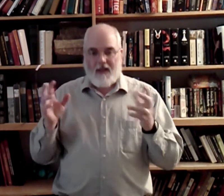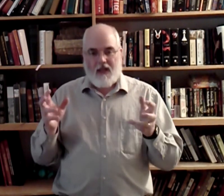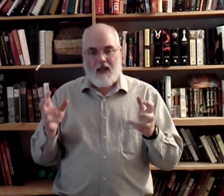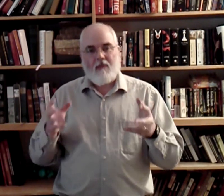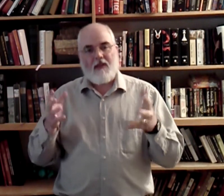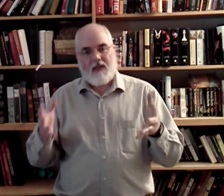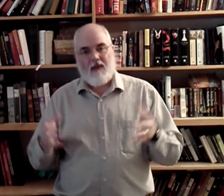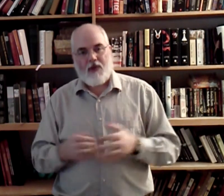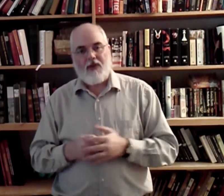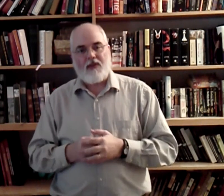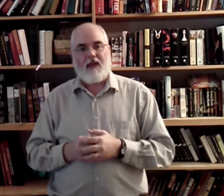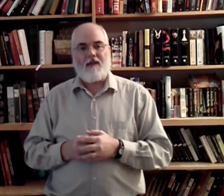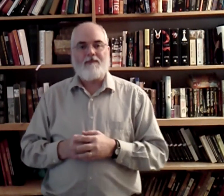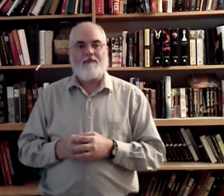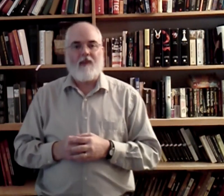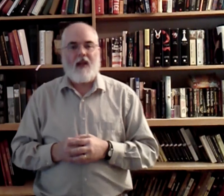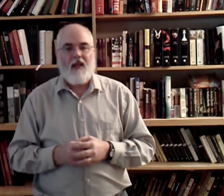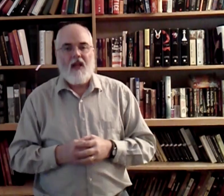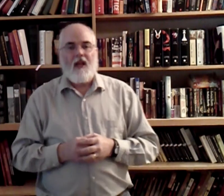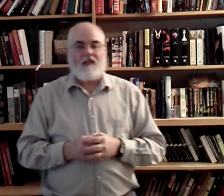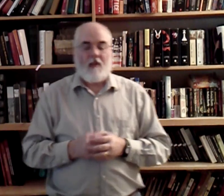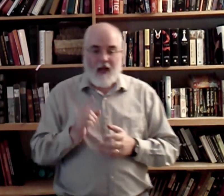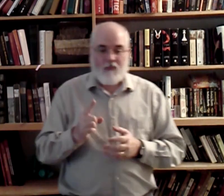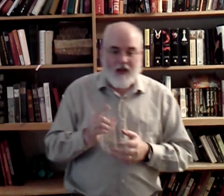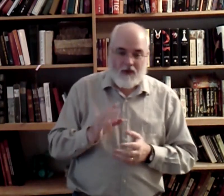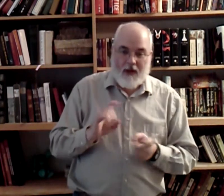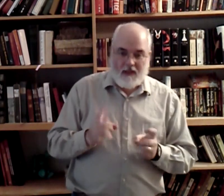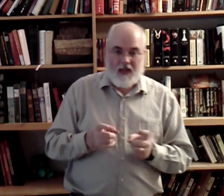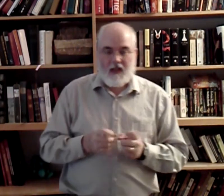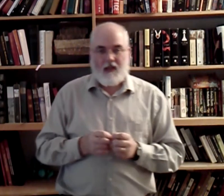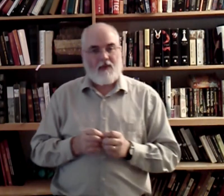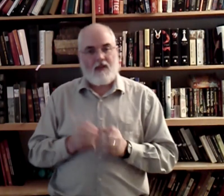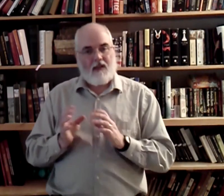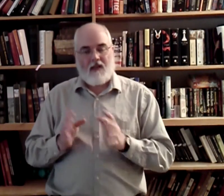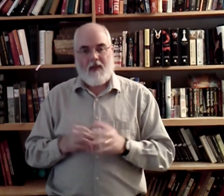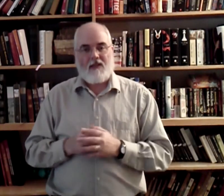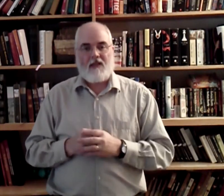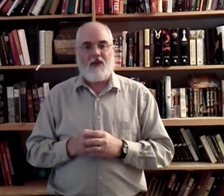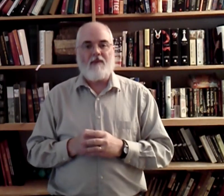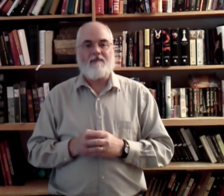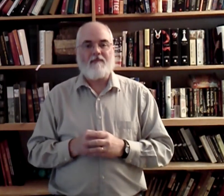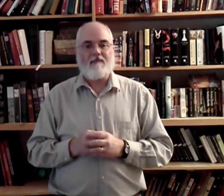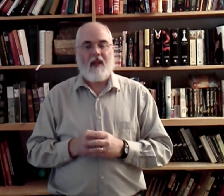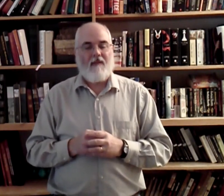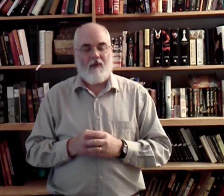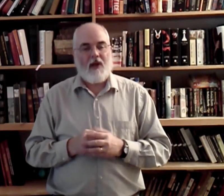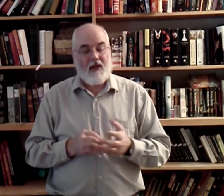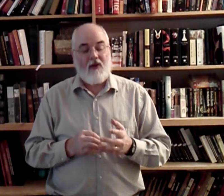isn't idioms that deaf would understand. Okay? Sometimes we have to translate idioms because it doesn't make sense to them. If I were to hear